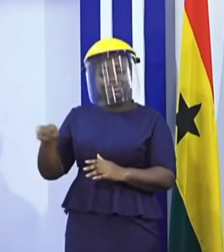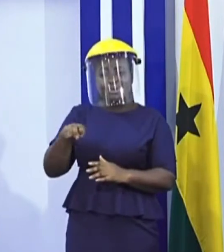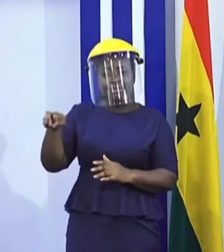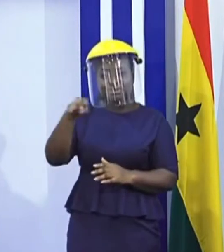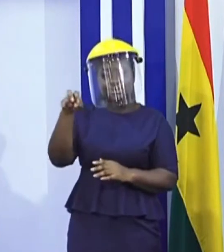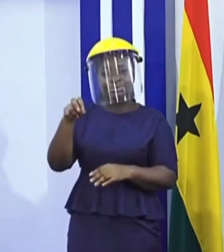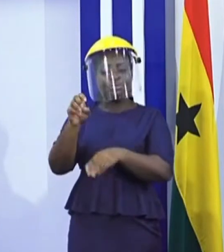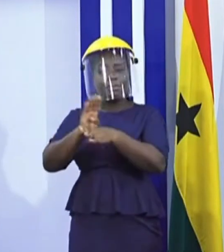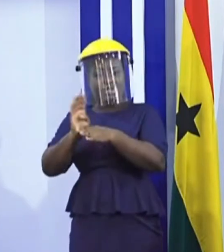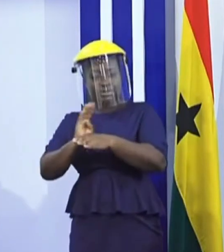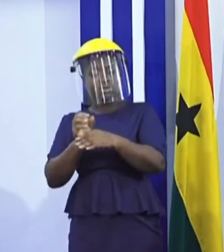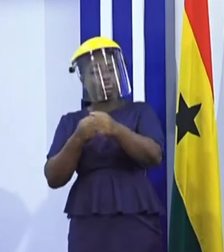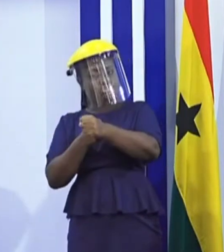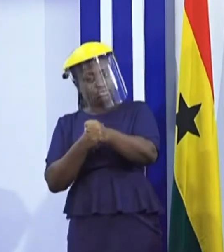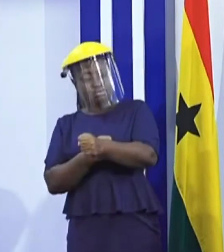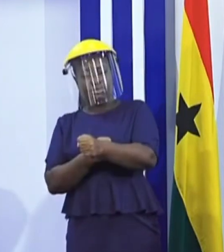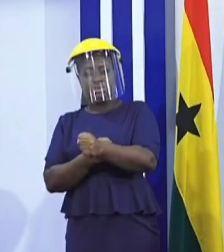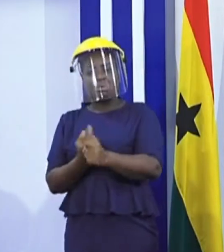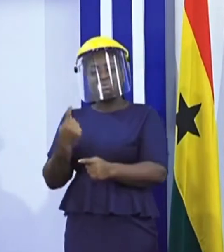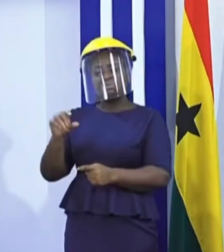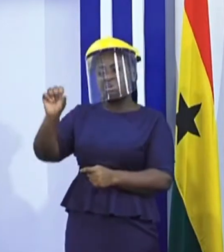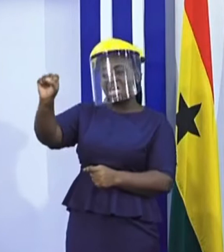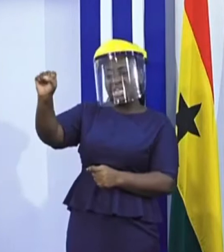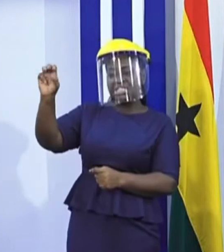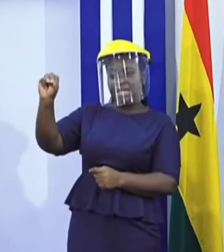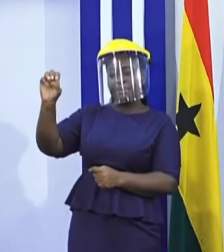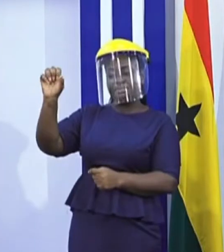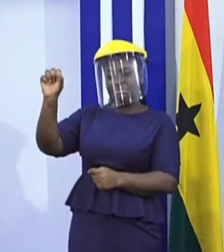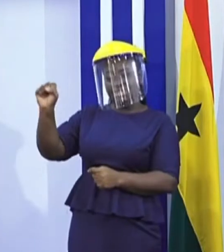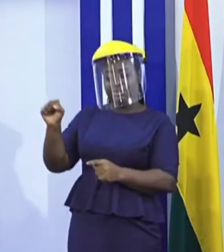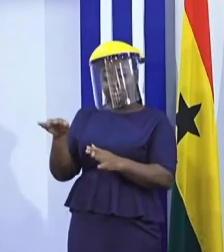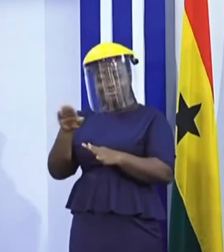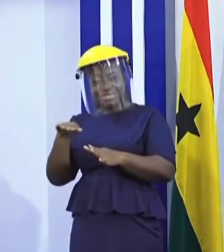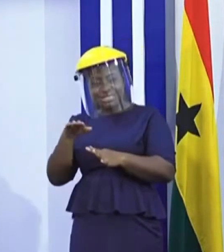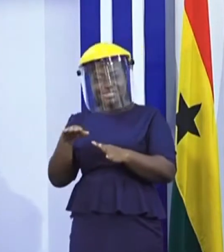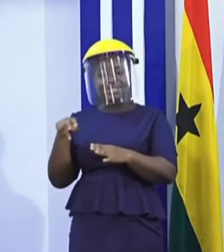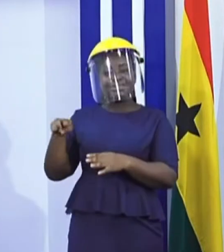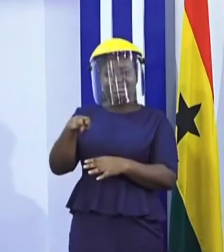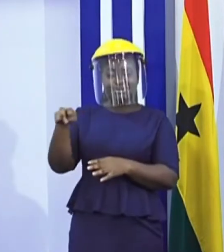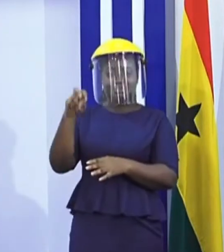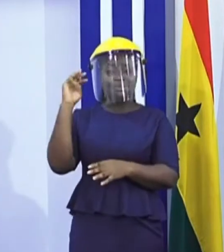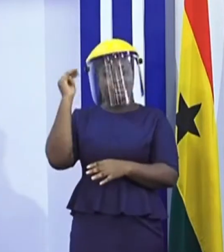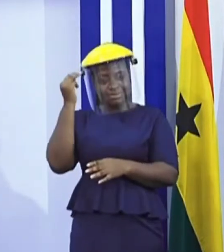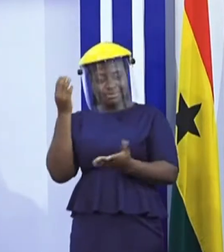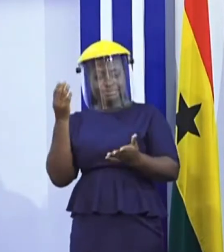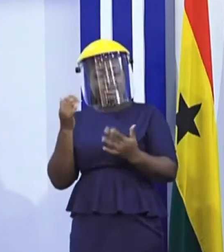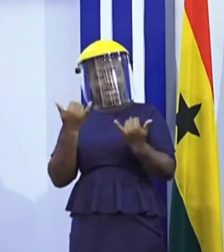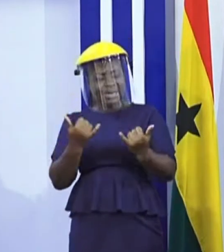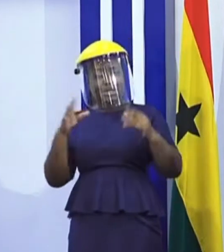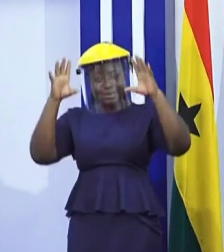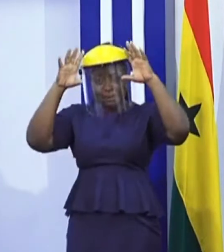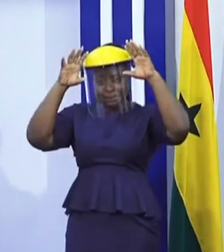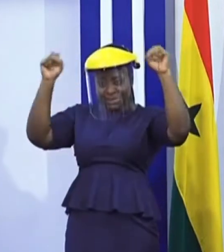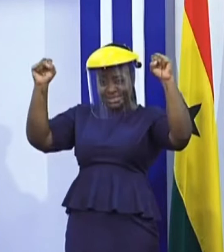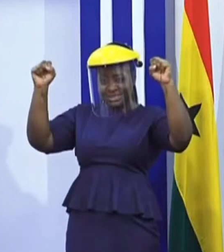enterprise support for SMEs within the tourism value chain. His Excellency the